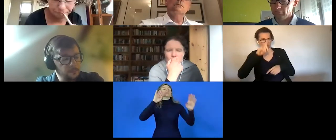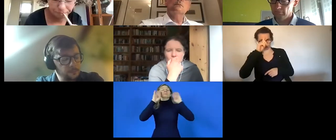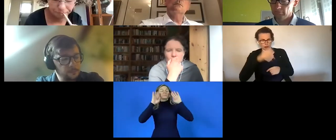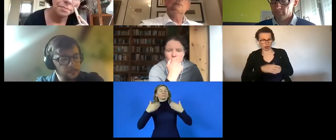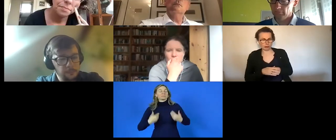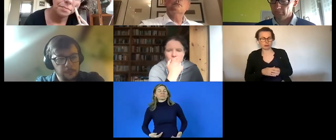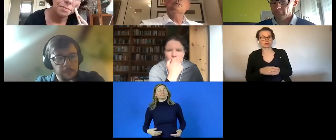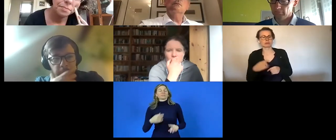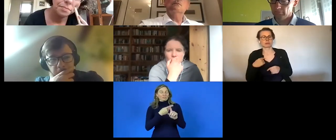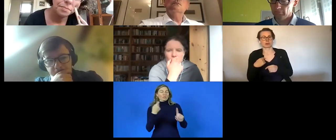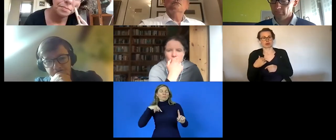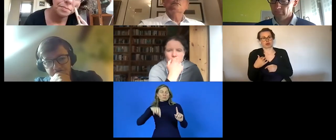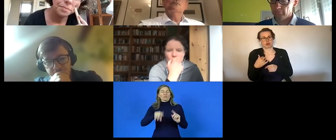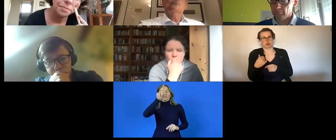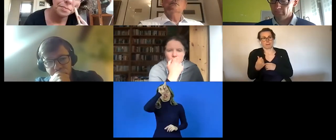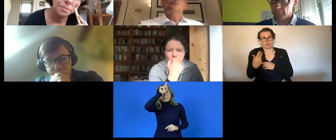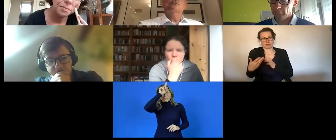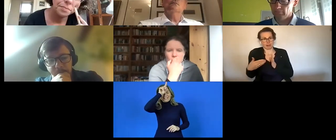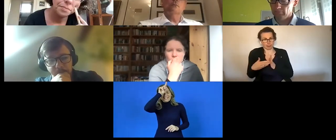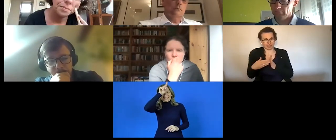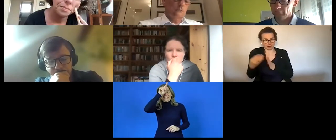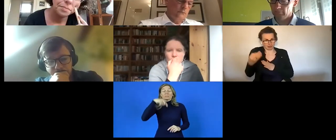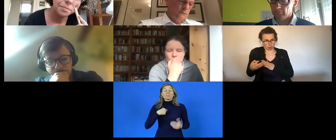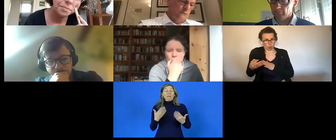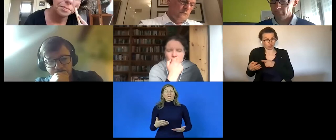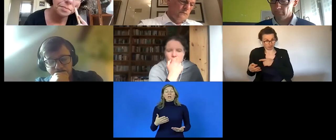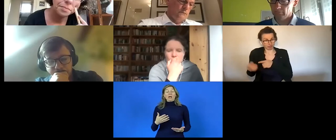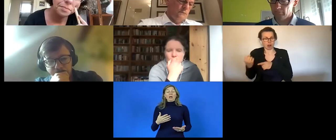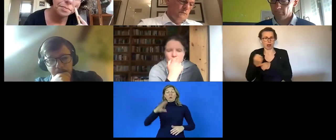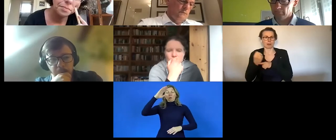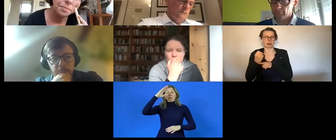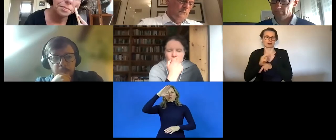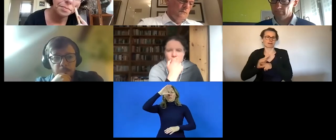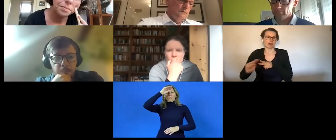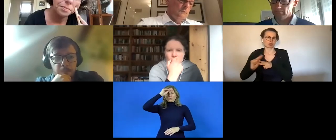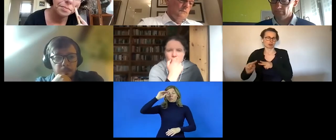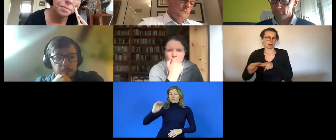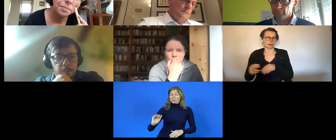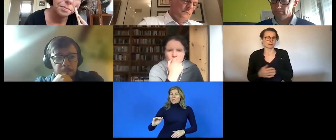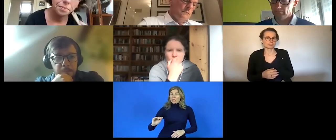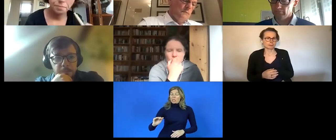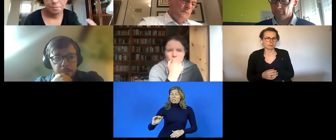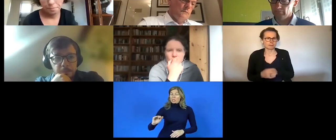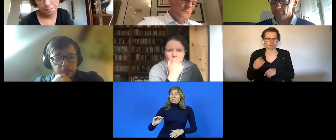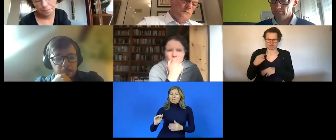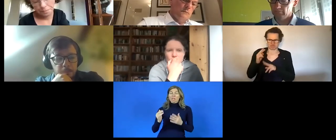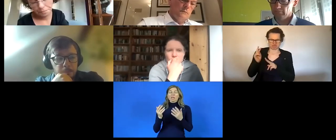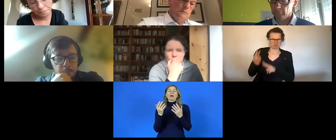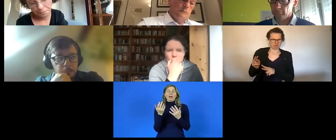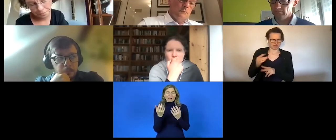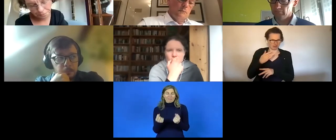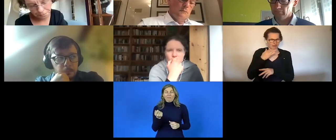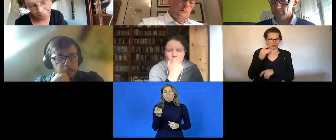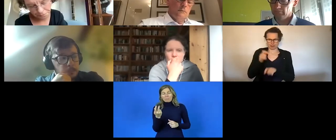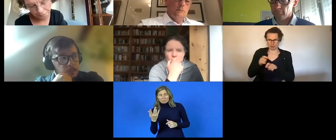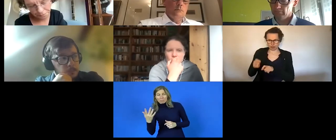from germany i have a son who is malt who has multiple handicaps and